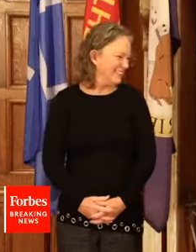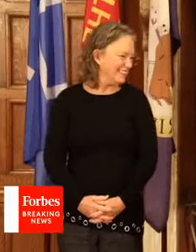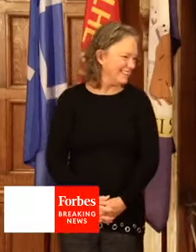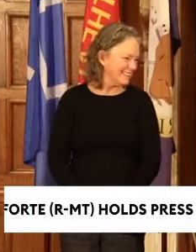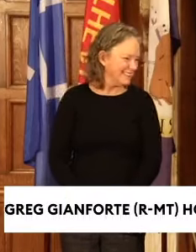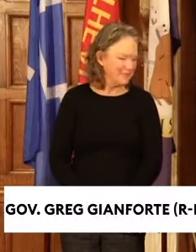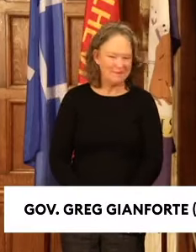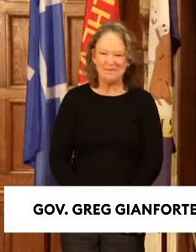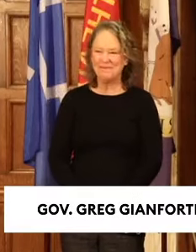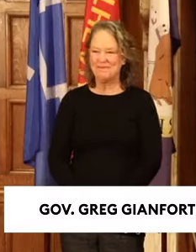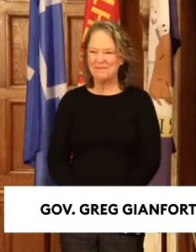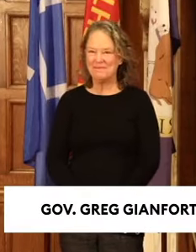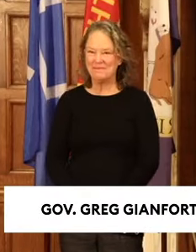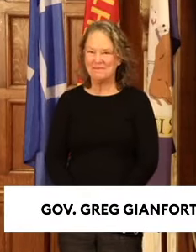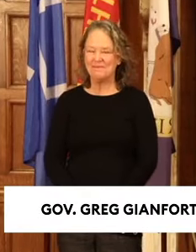Hello.